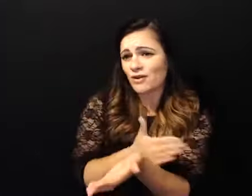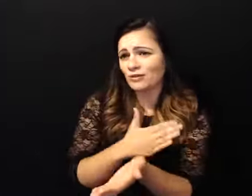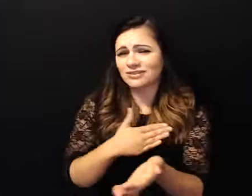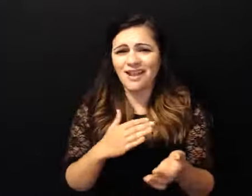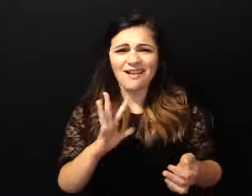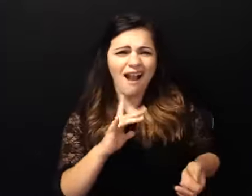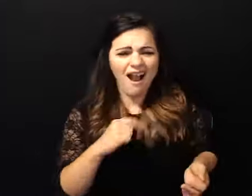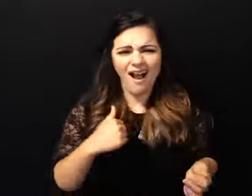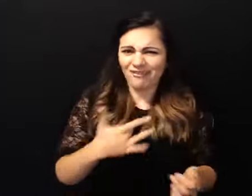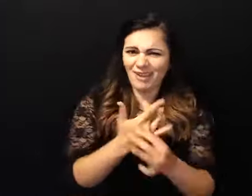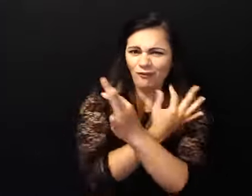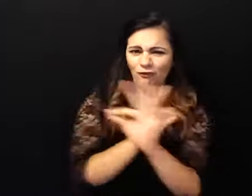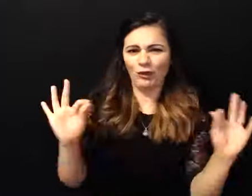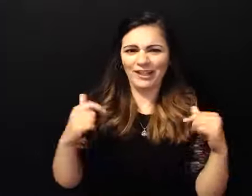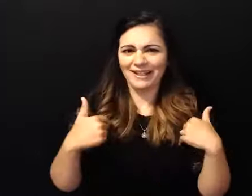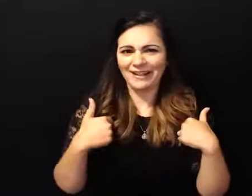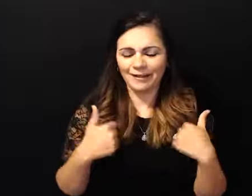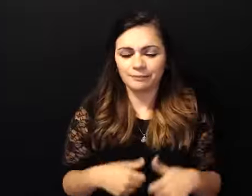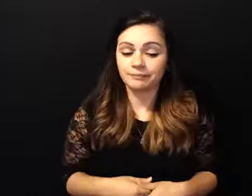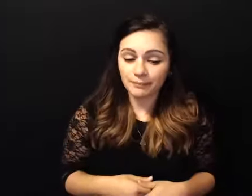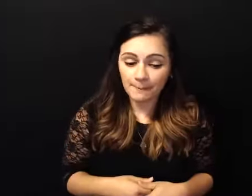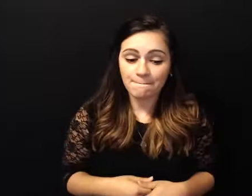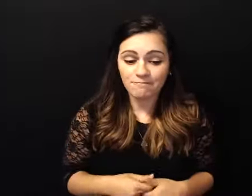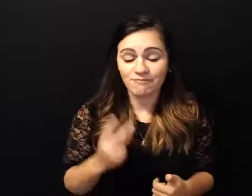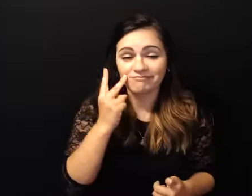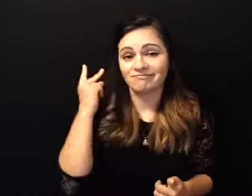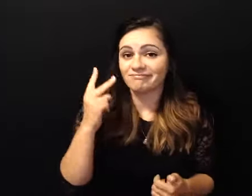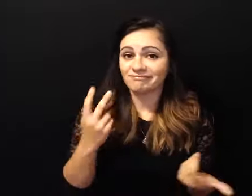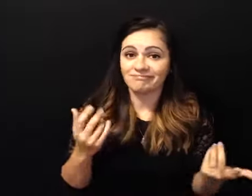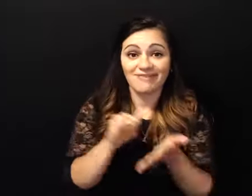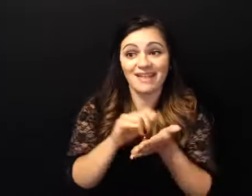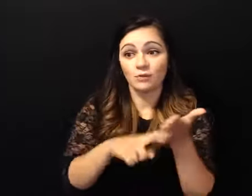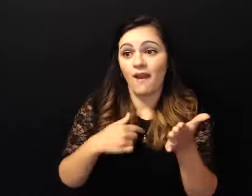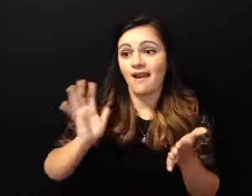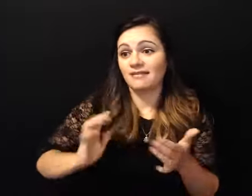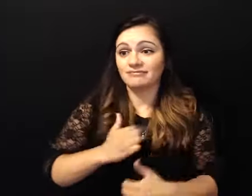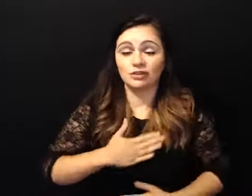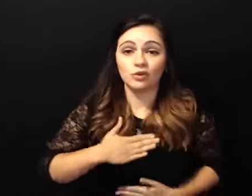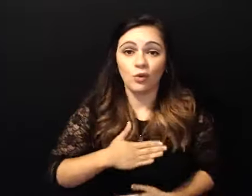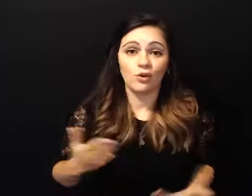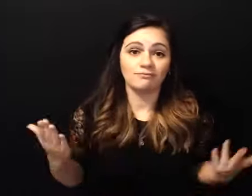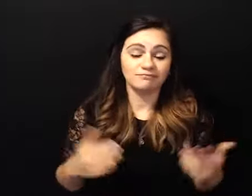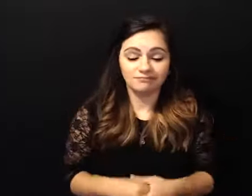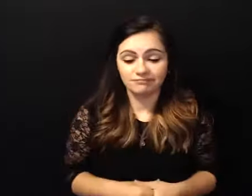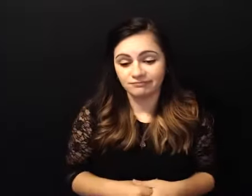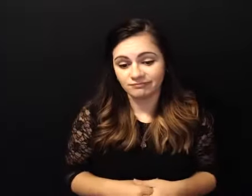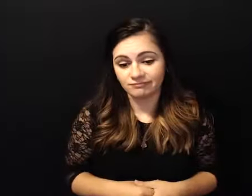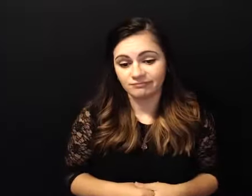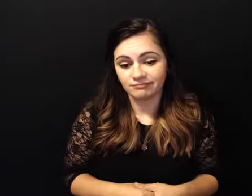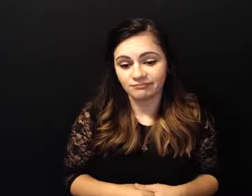i had arrived and uh that's what i like to do and um somewhere along the line there